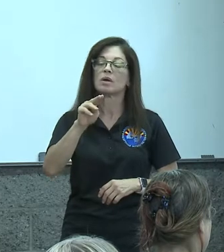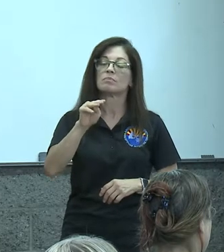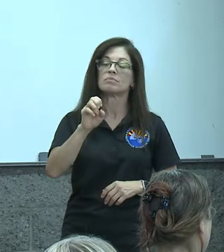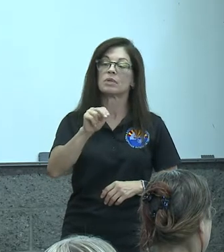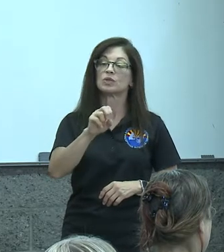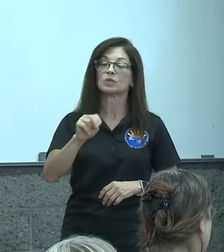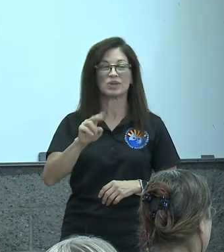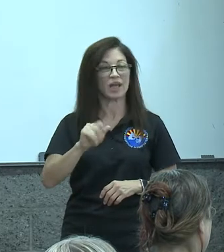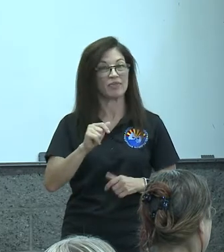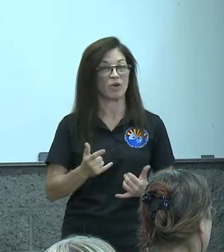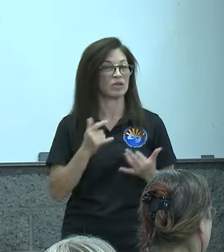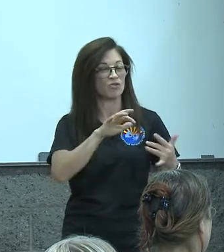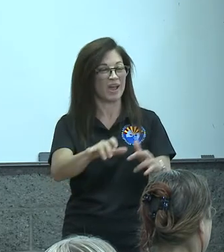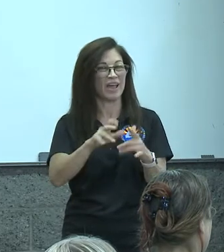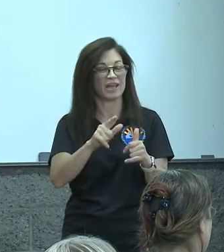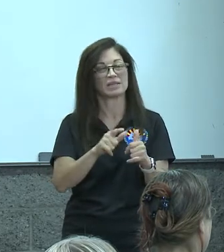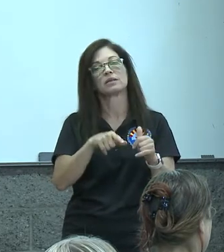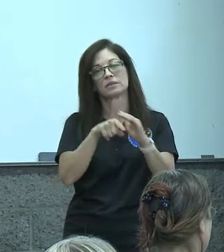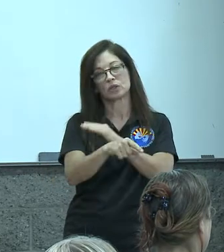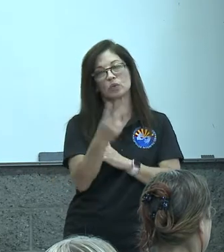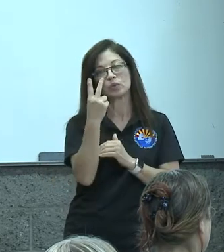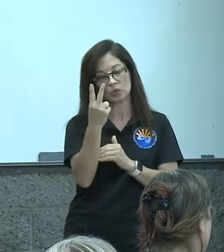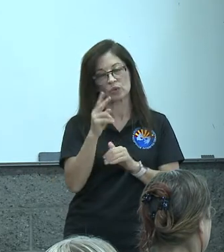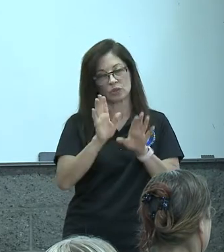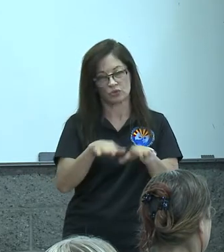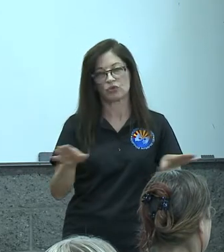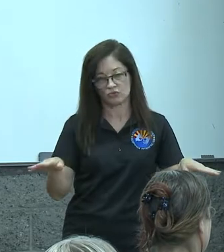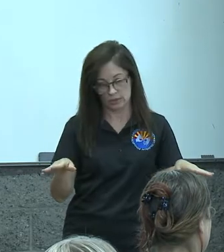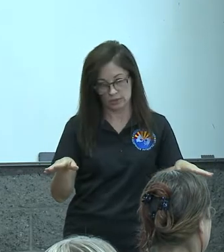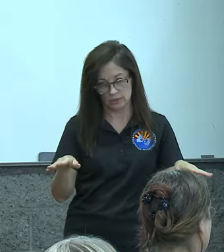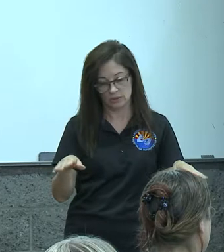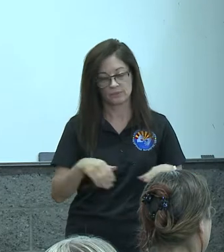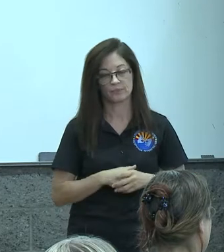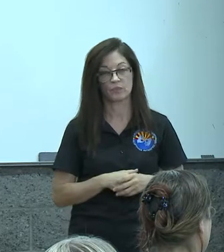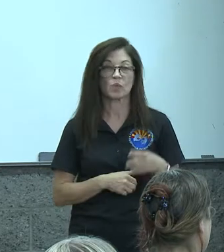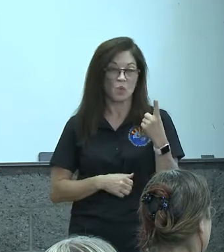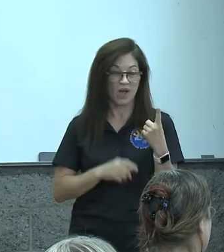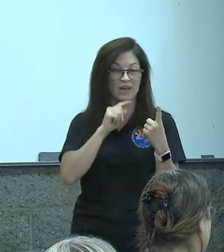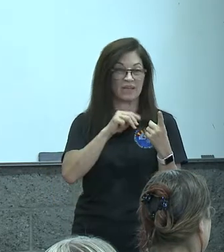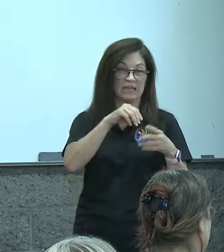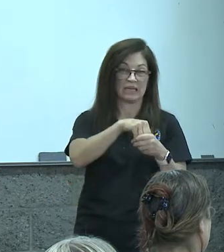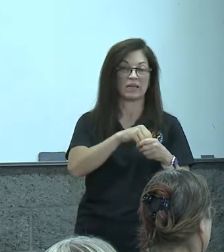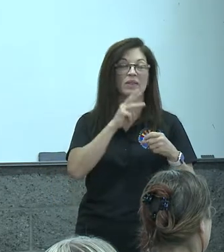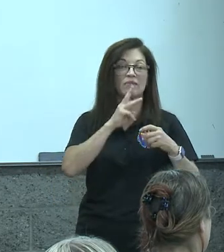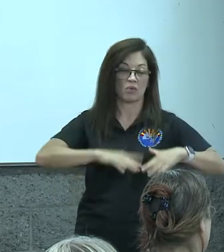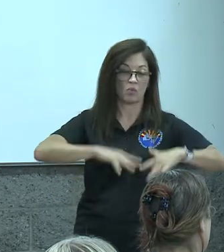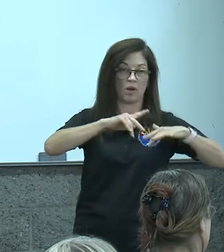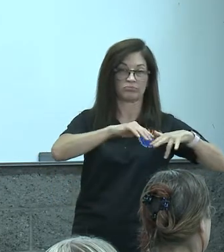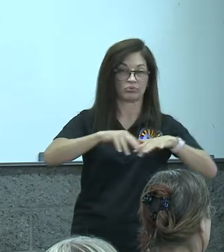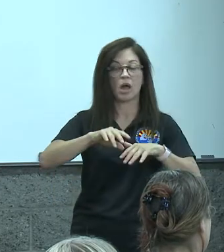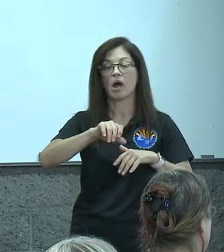took the life of two people two children um in those one in the floodwaters another child